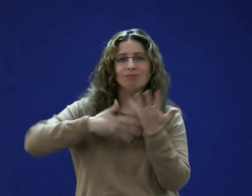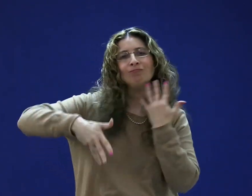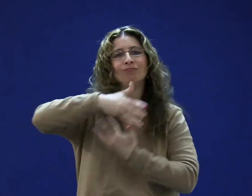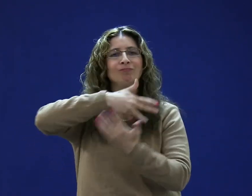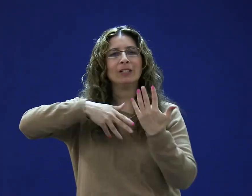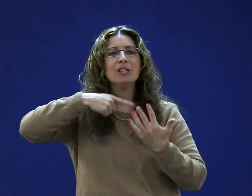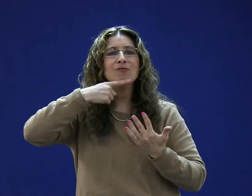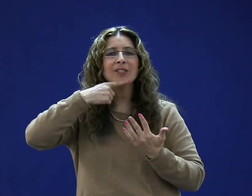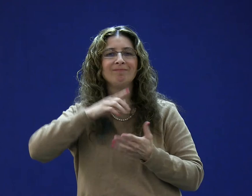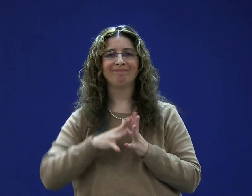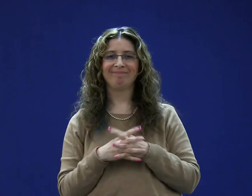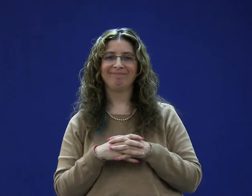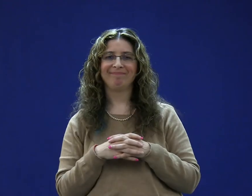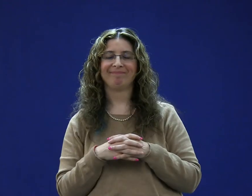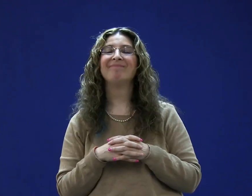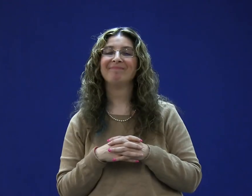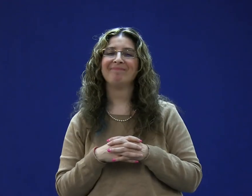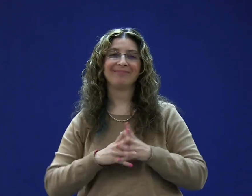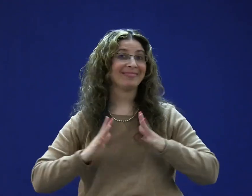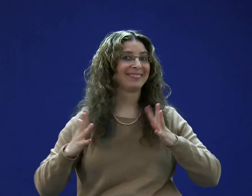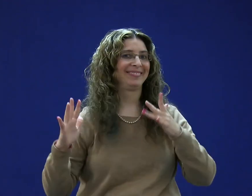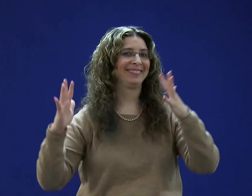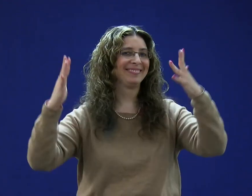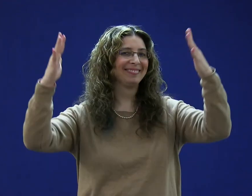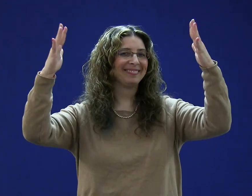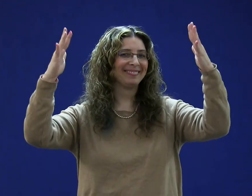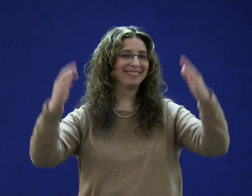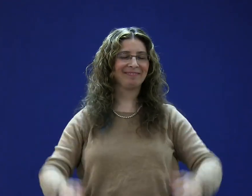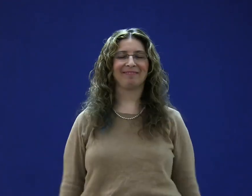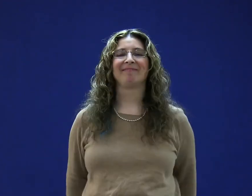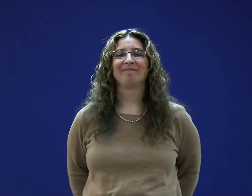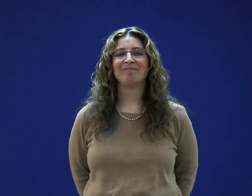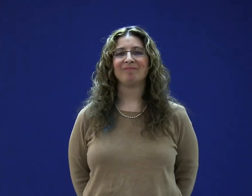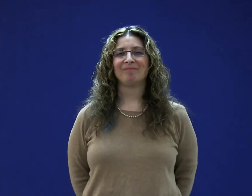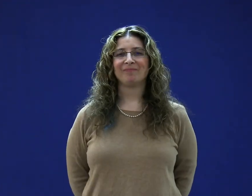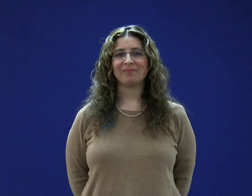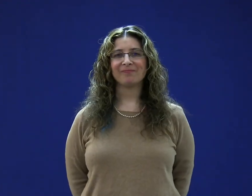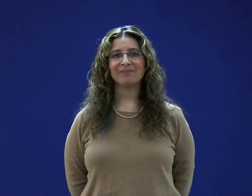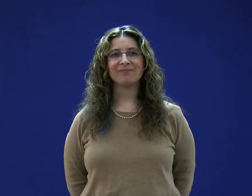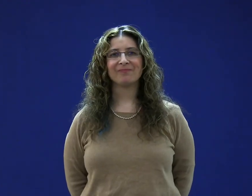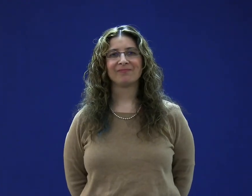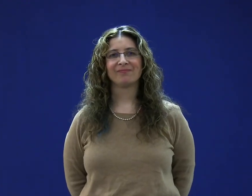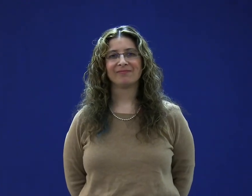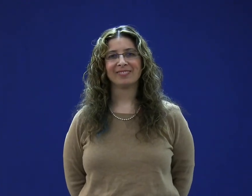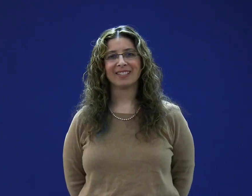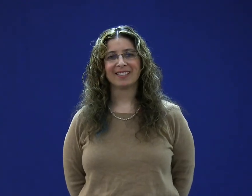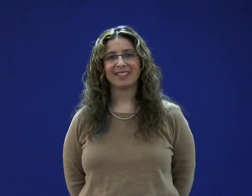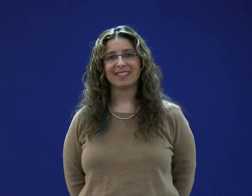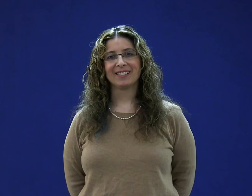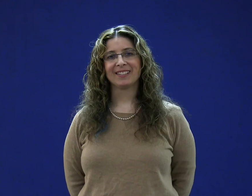School for the Deaf feel as if they're more of an integrated part of the community within the schools. Thank you!